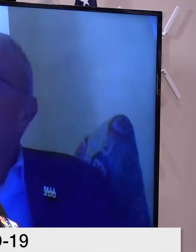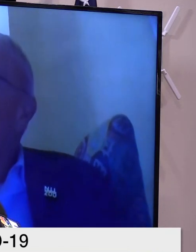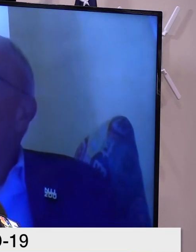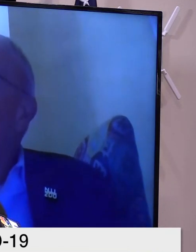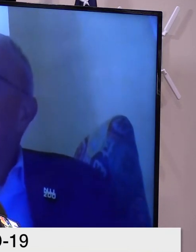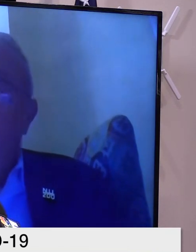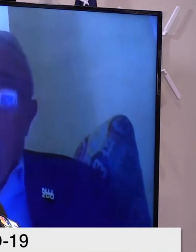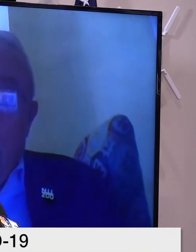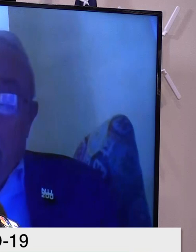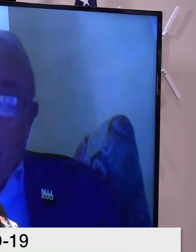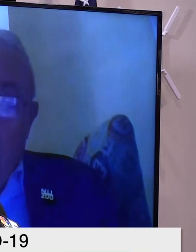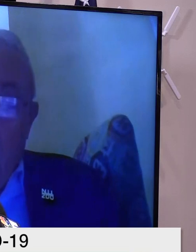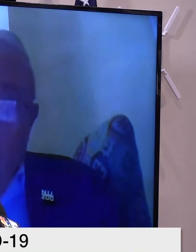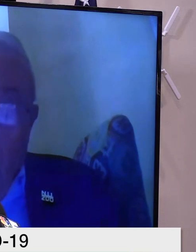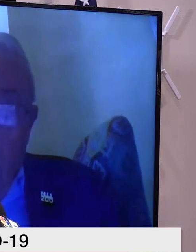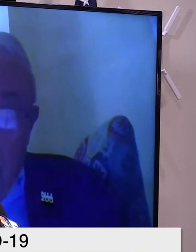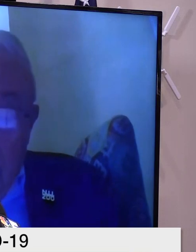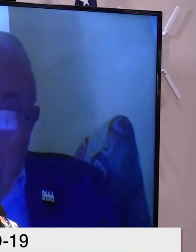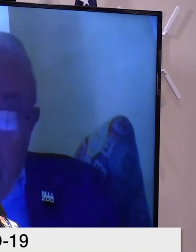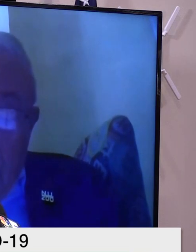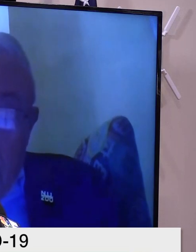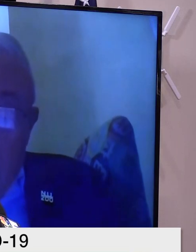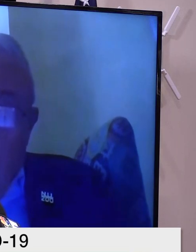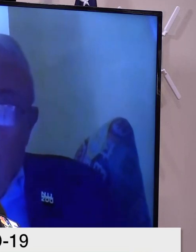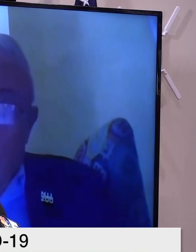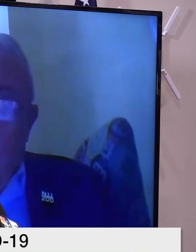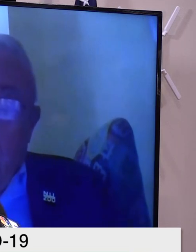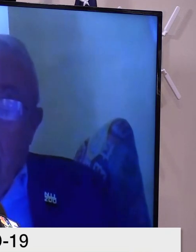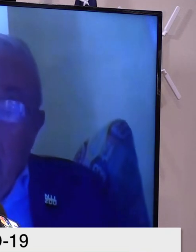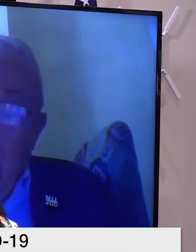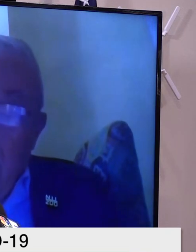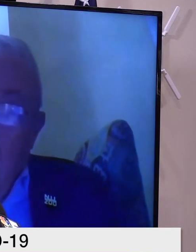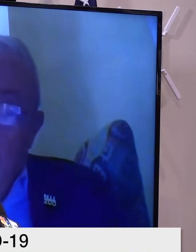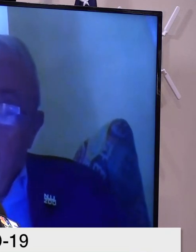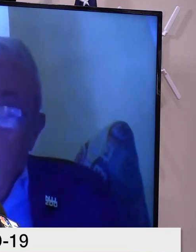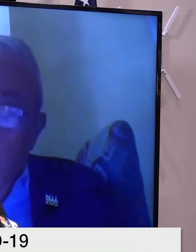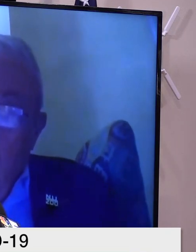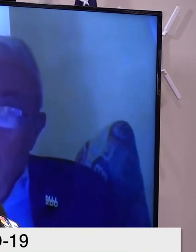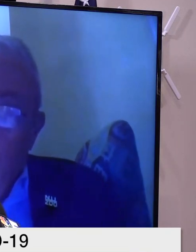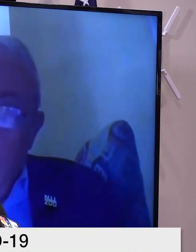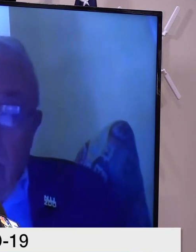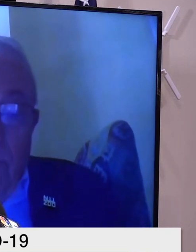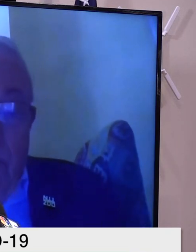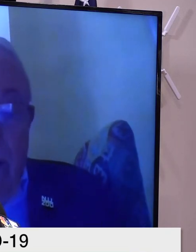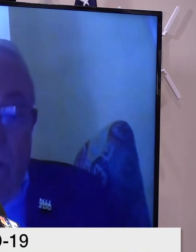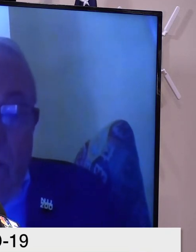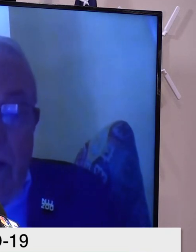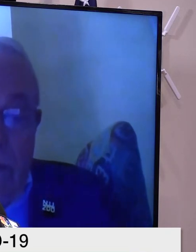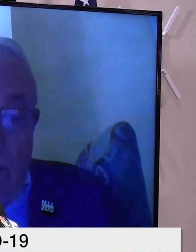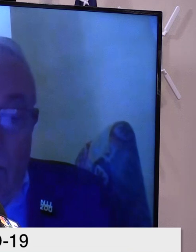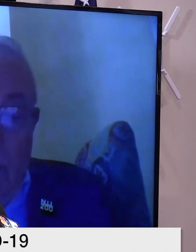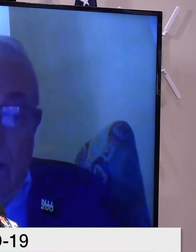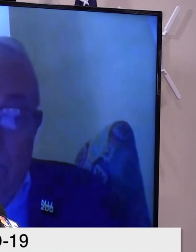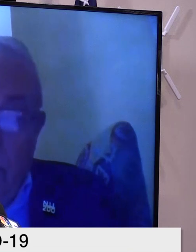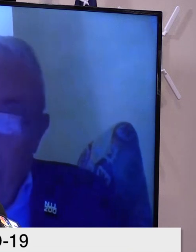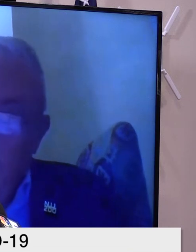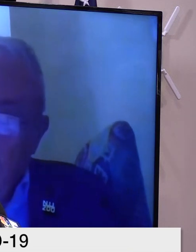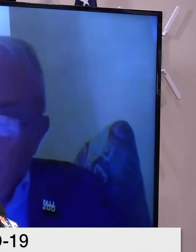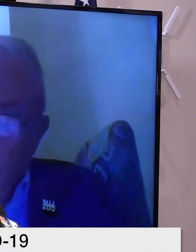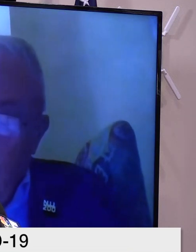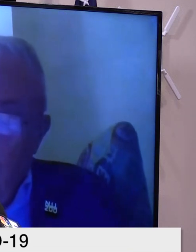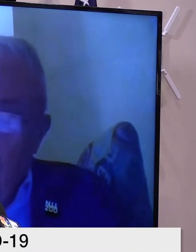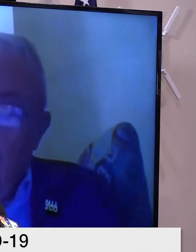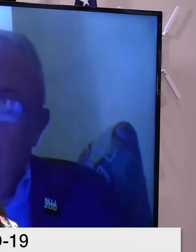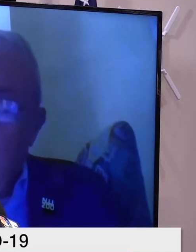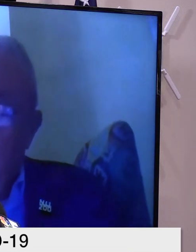And that is our goal, and that is our mission. And we have written the plan for executing that